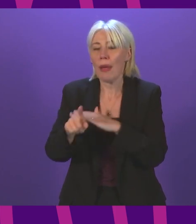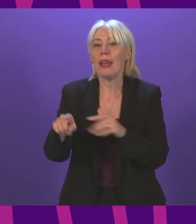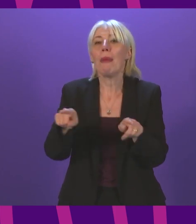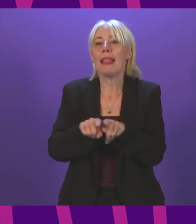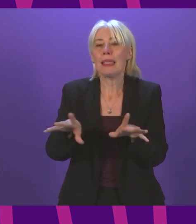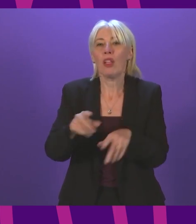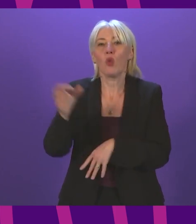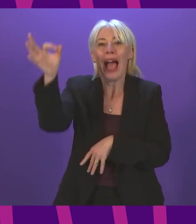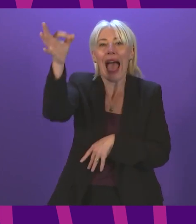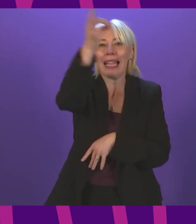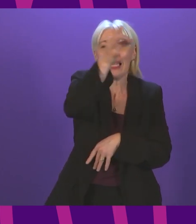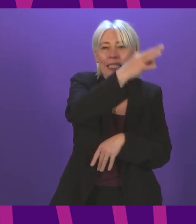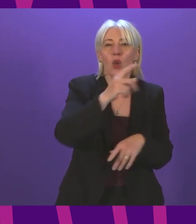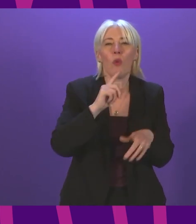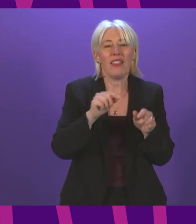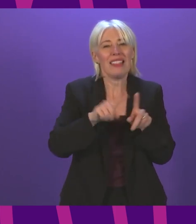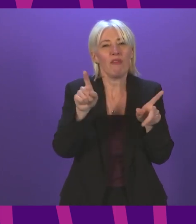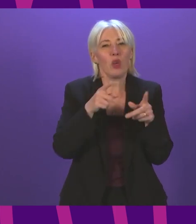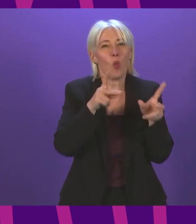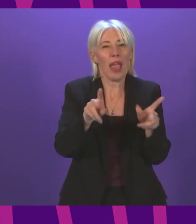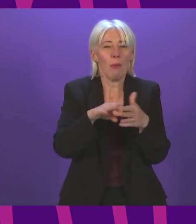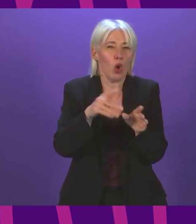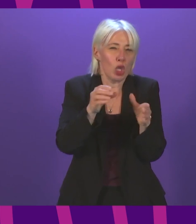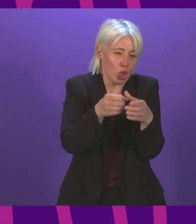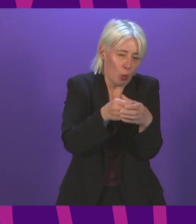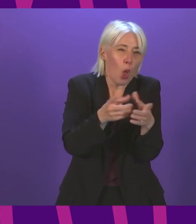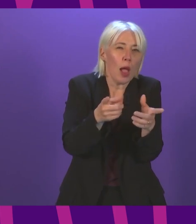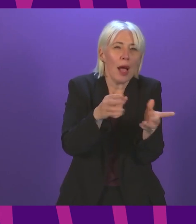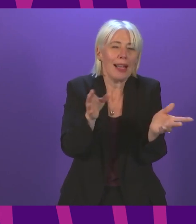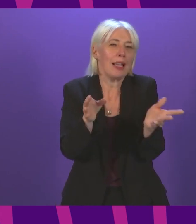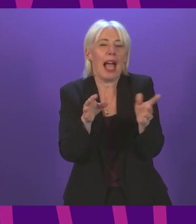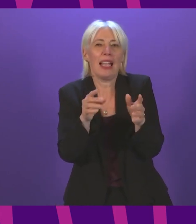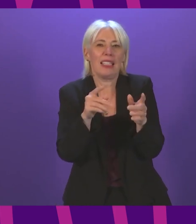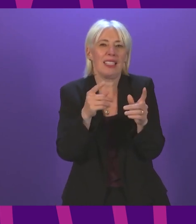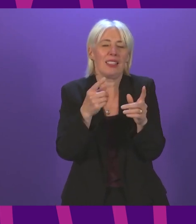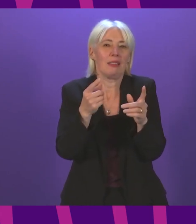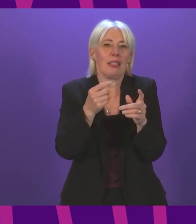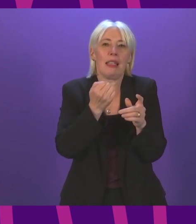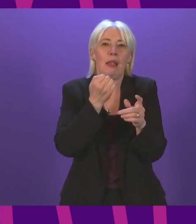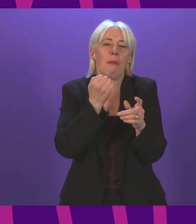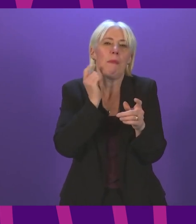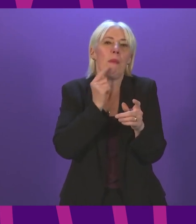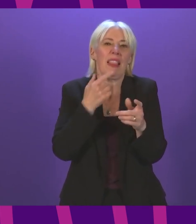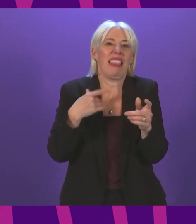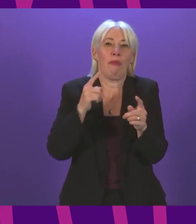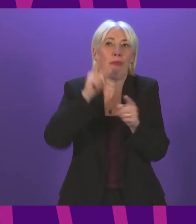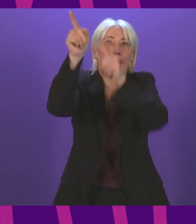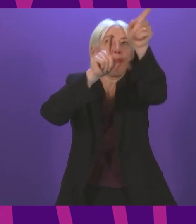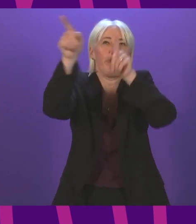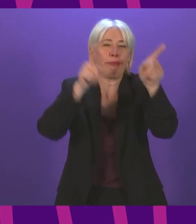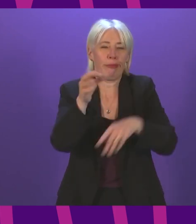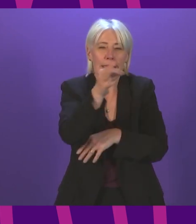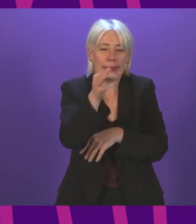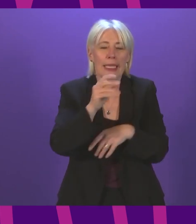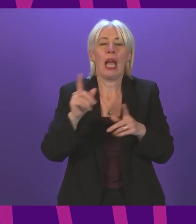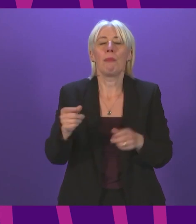programme, will go about things slightly differently because of their smaller and often more sparse populations. The health boards that